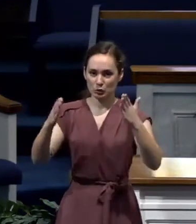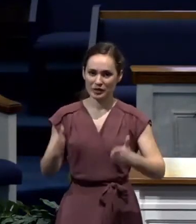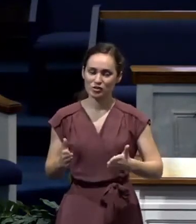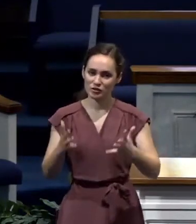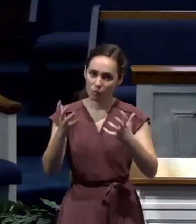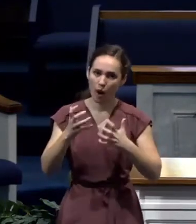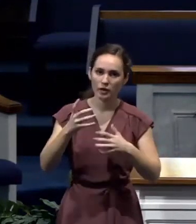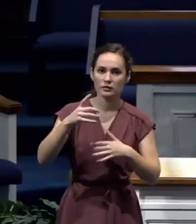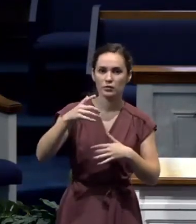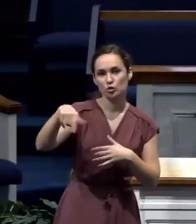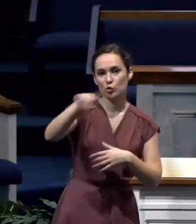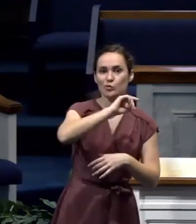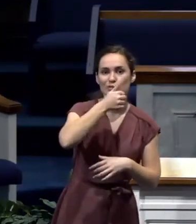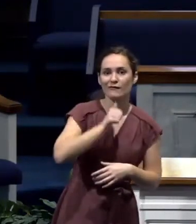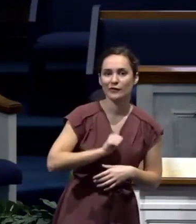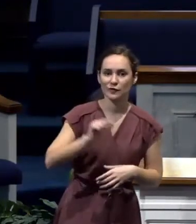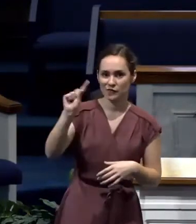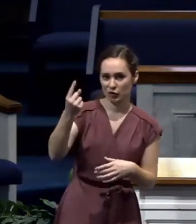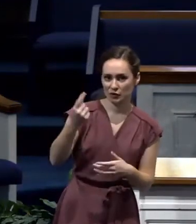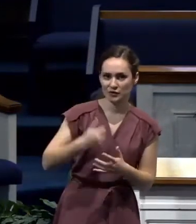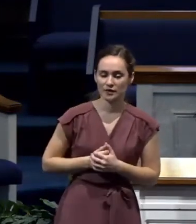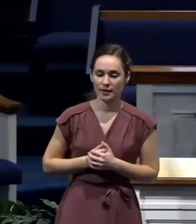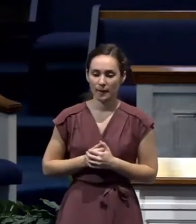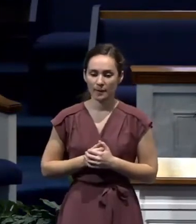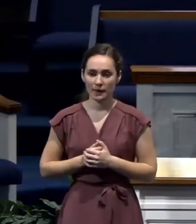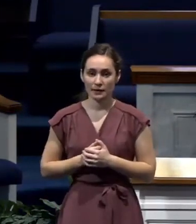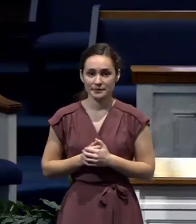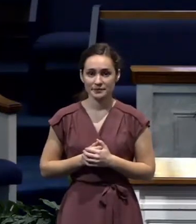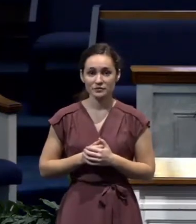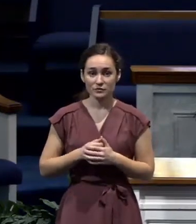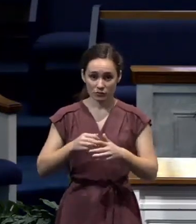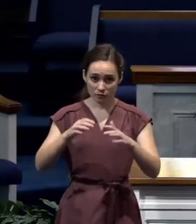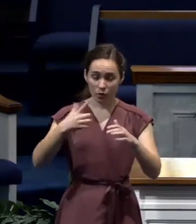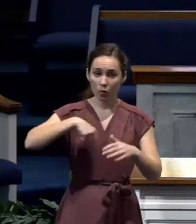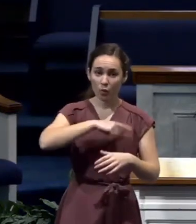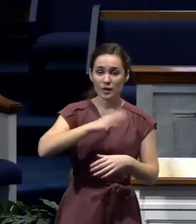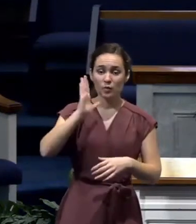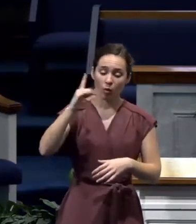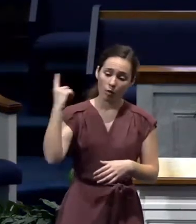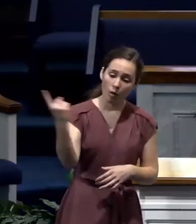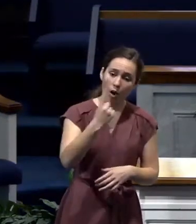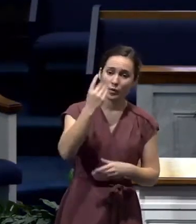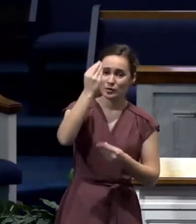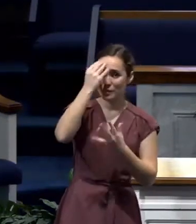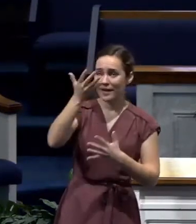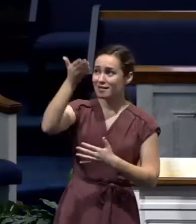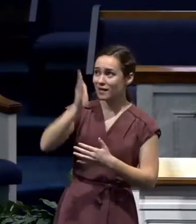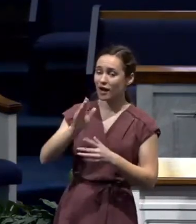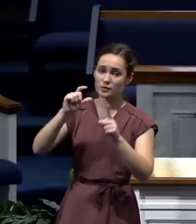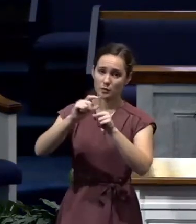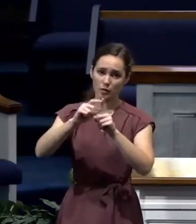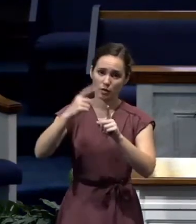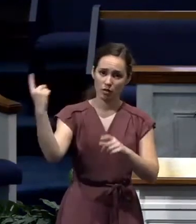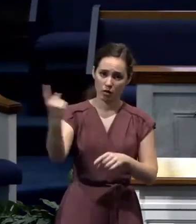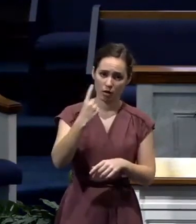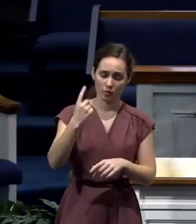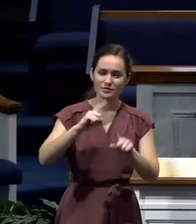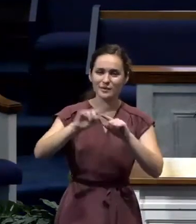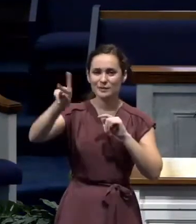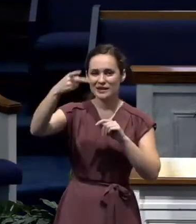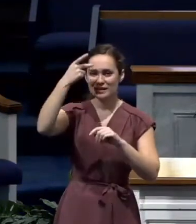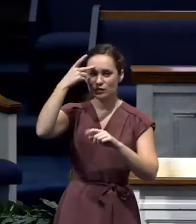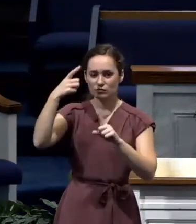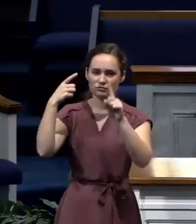But I want to tell you something, dear friend. We will never compromise scripture. We will always obey the word of God. But I'm not into political agendas